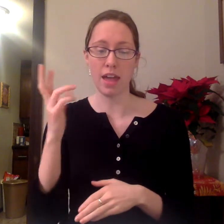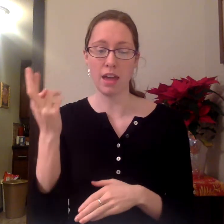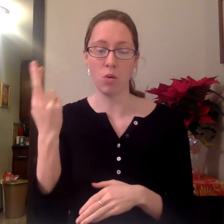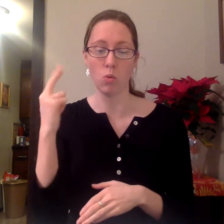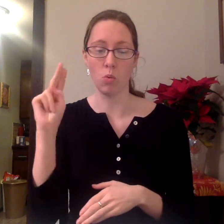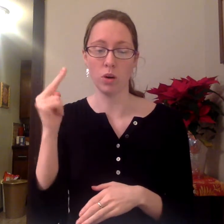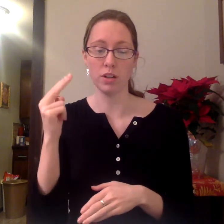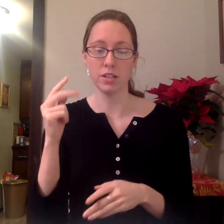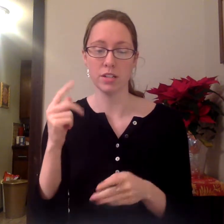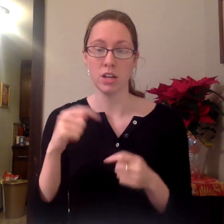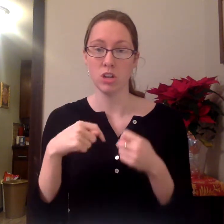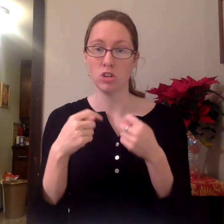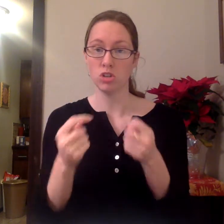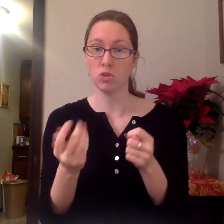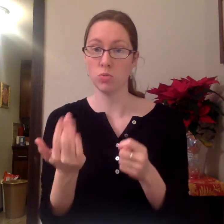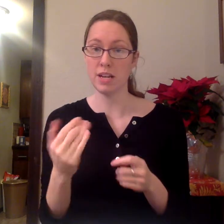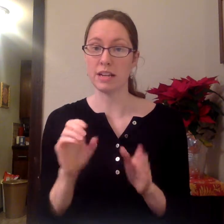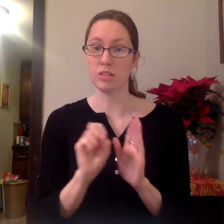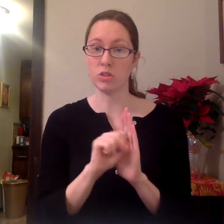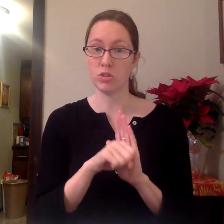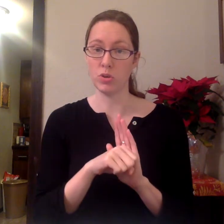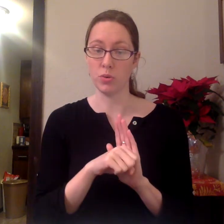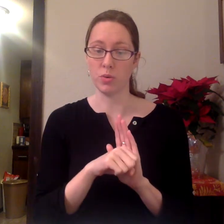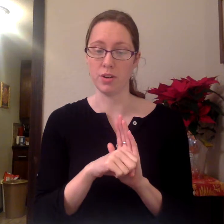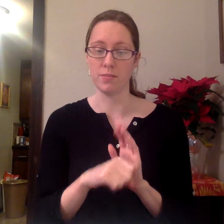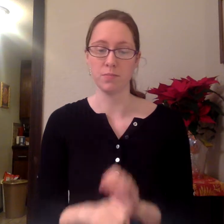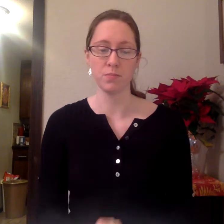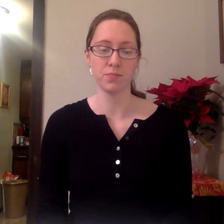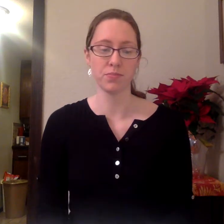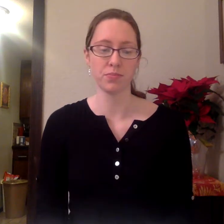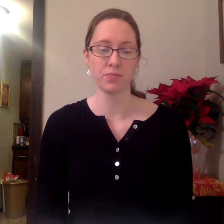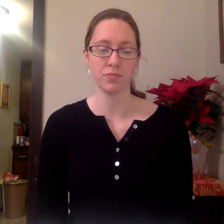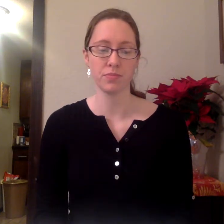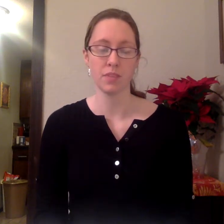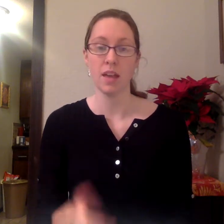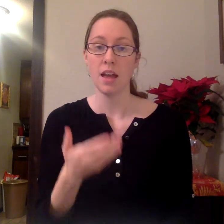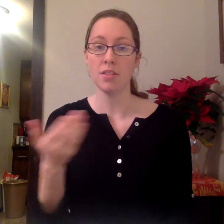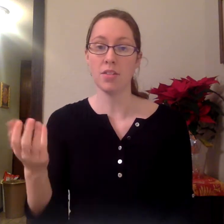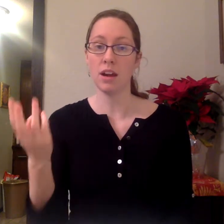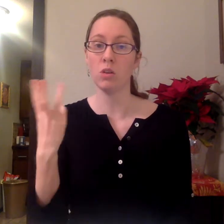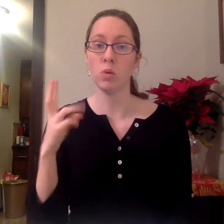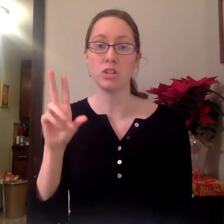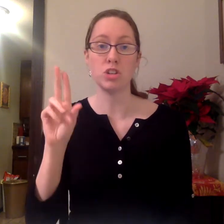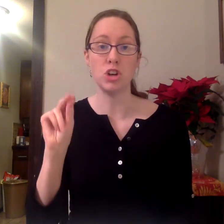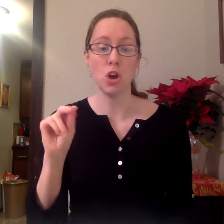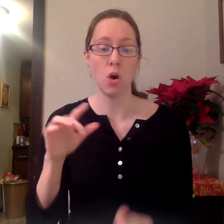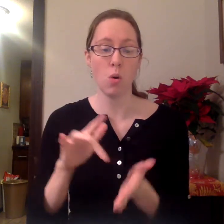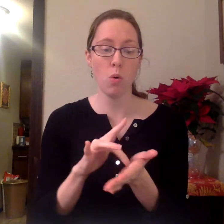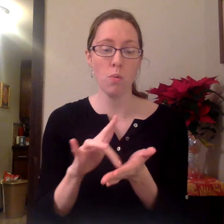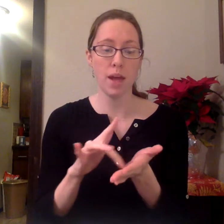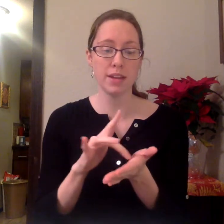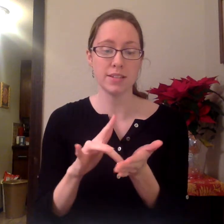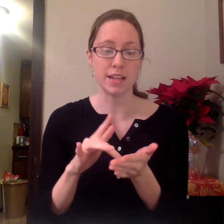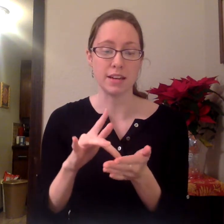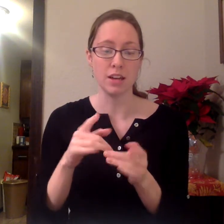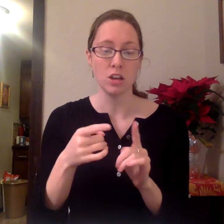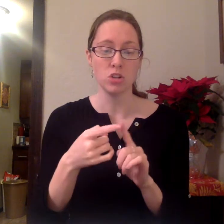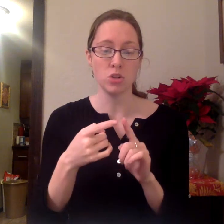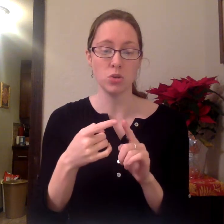weren't treated soon. There was no medicine to